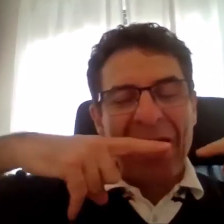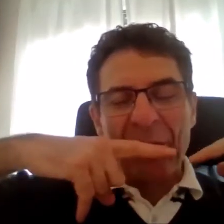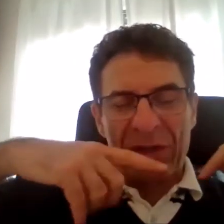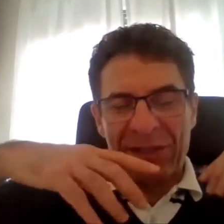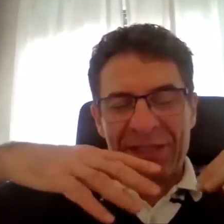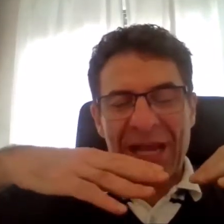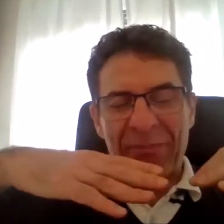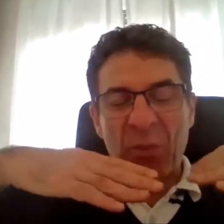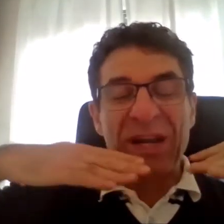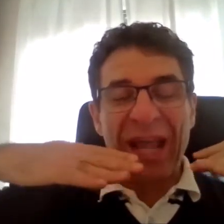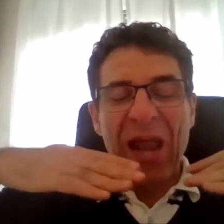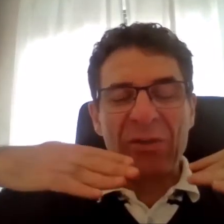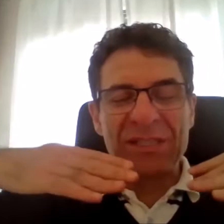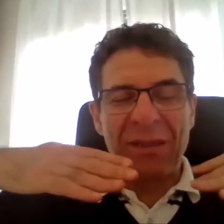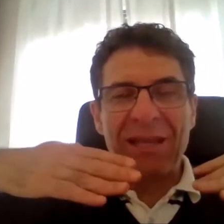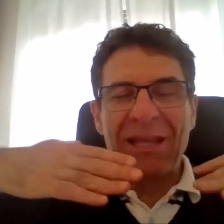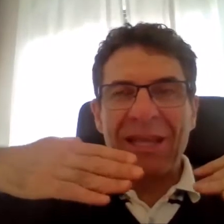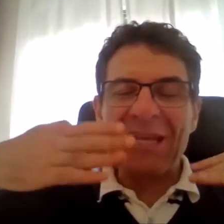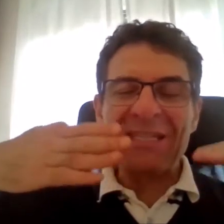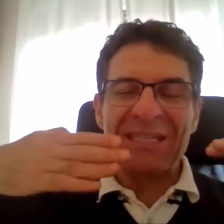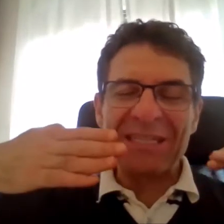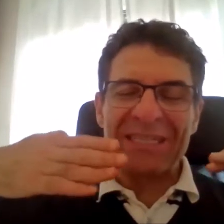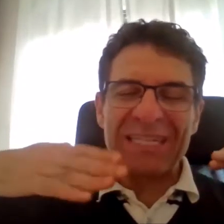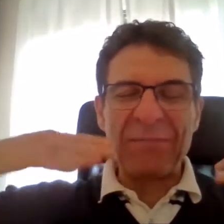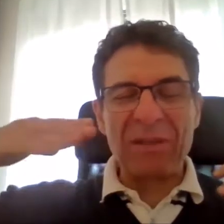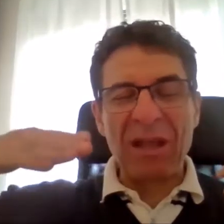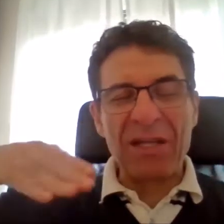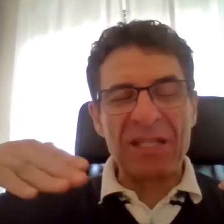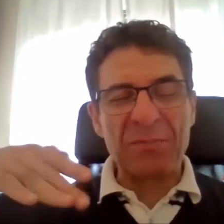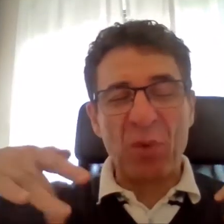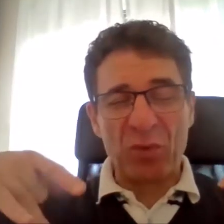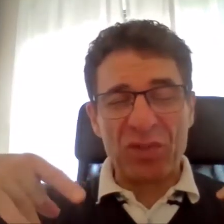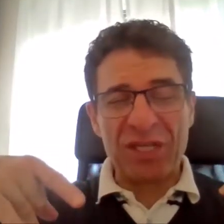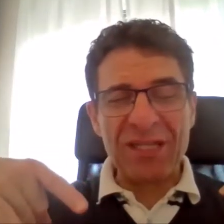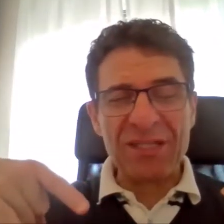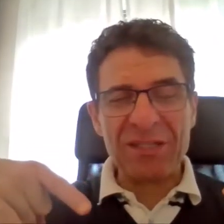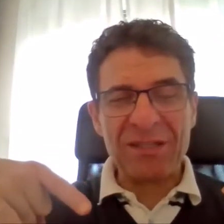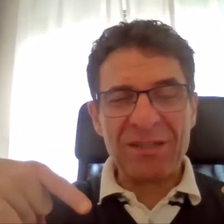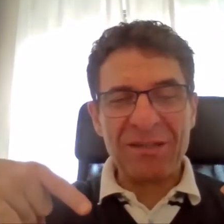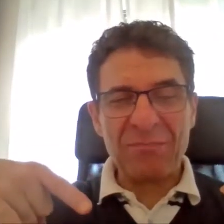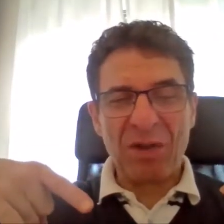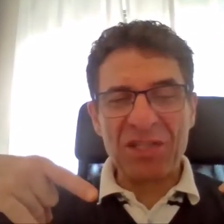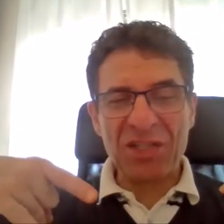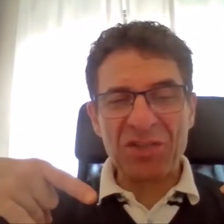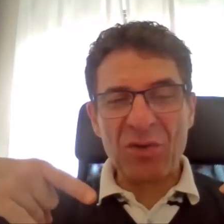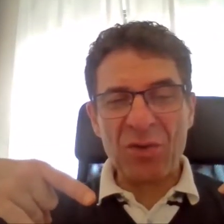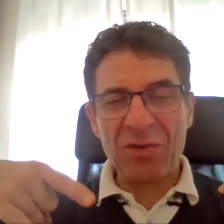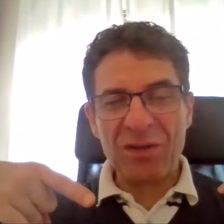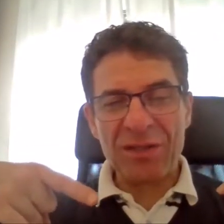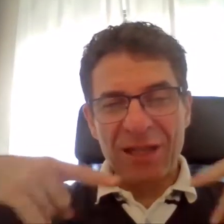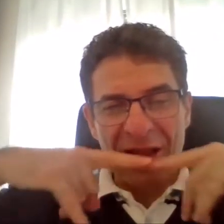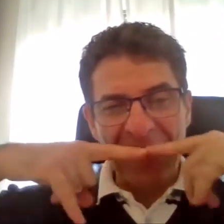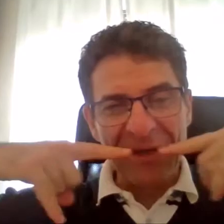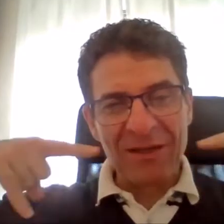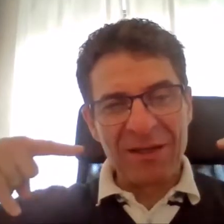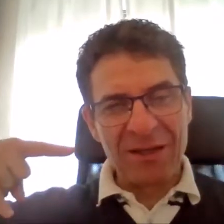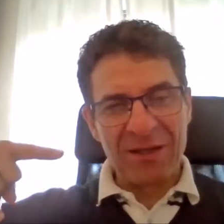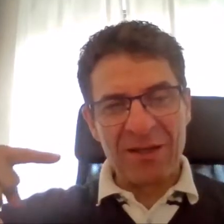arrow is capped, where the arrow is capped. It is in the same line as Borutkesh, mustache draw, the line. Yeah.